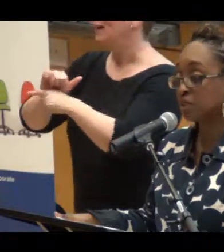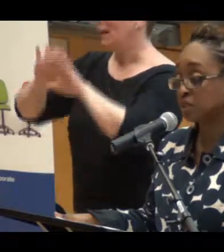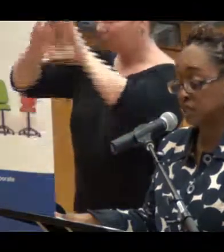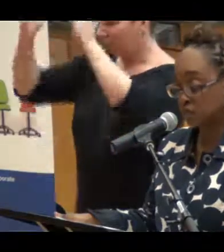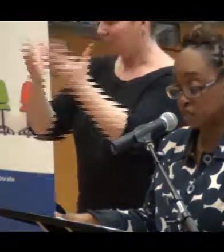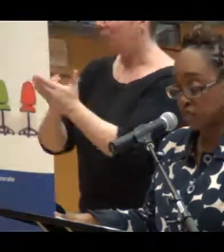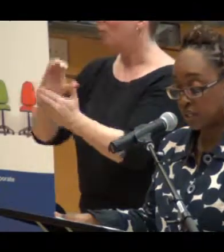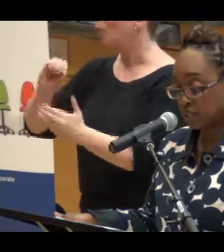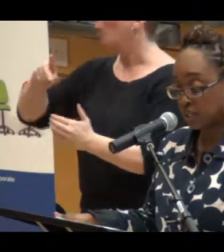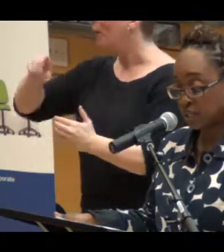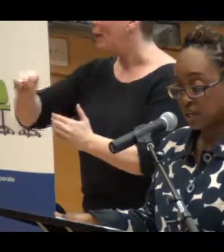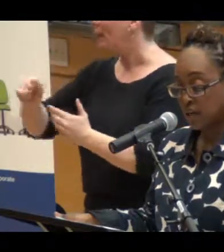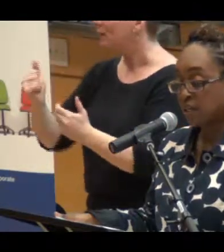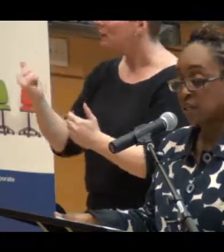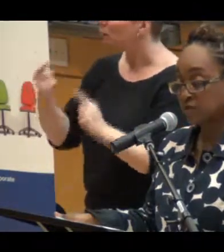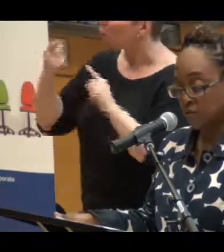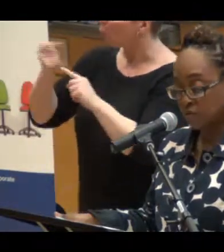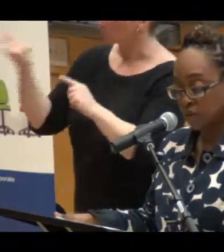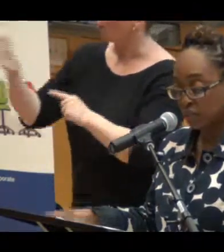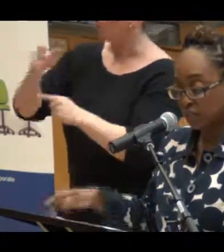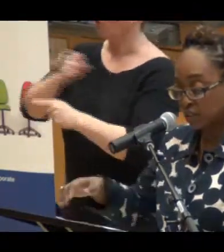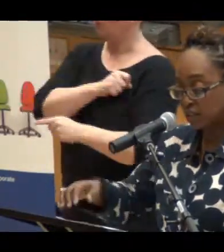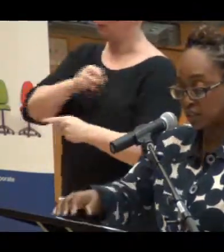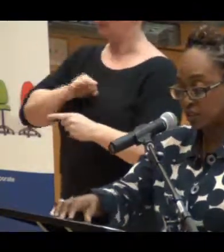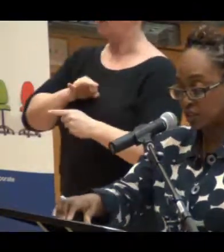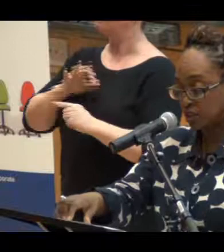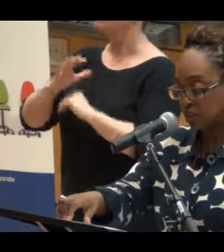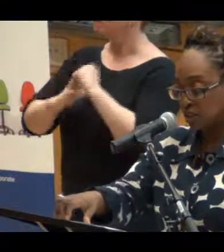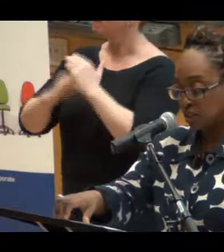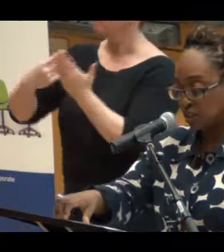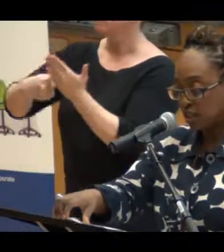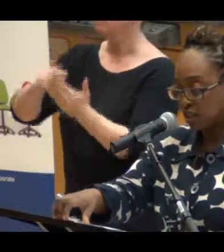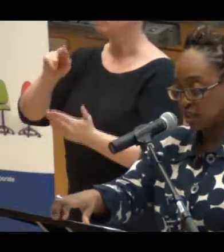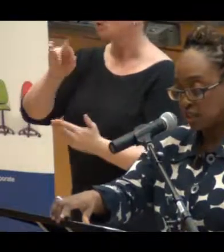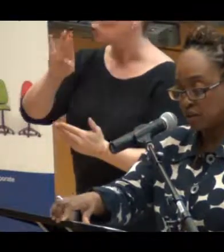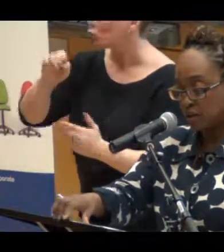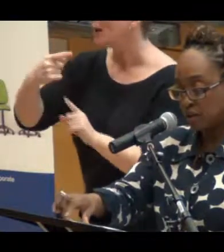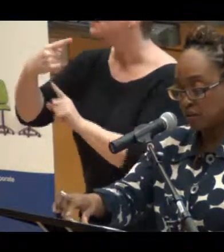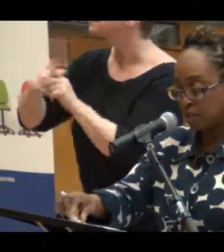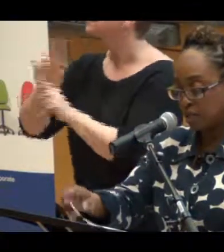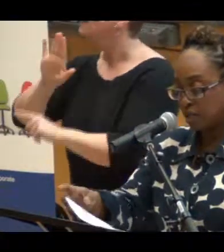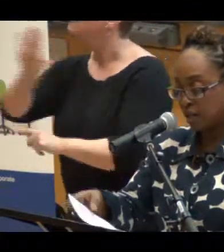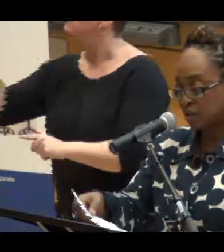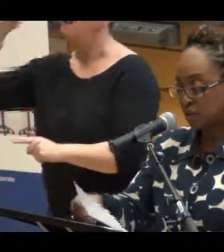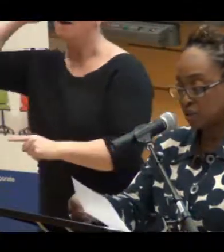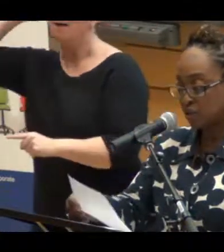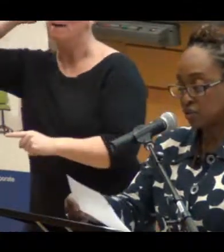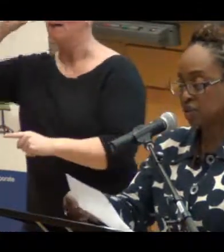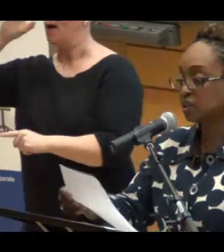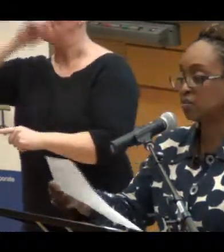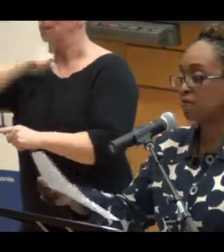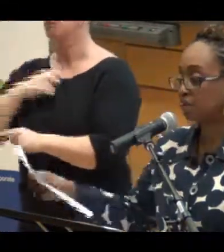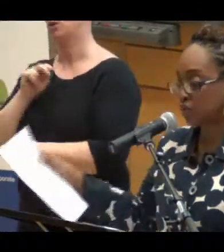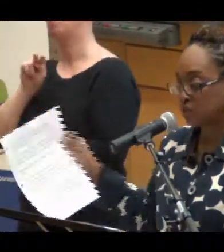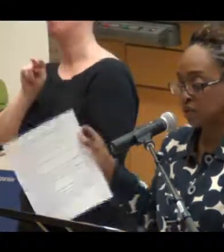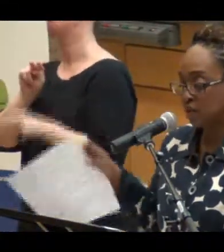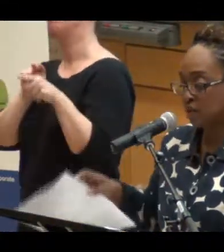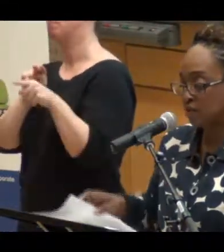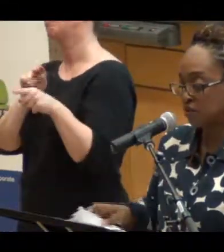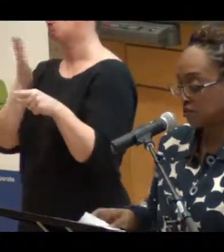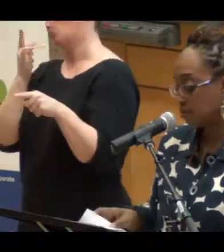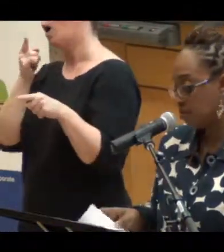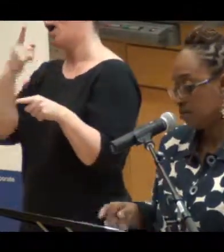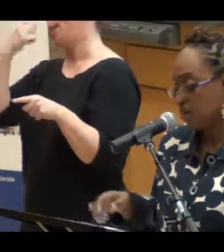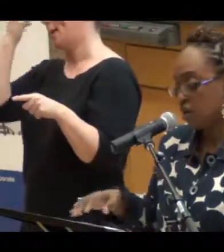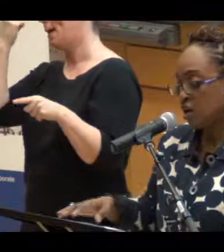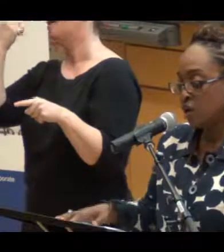comfortable with discussing race, and identifying race-based assumptions that they and others might be making at a personal system and process